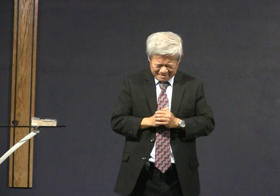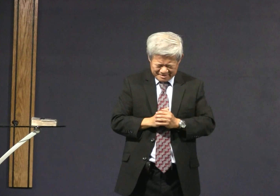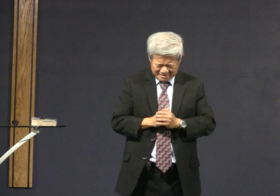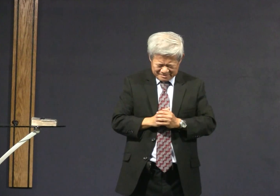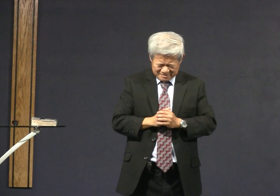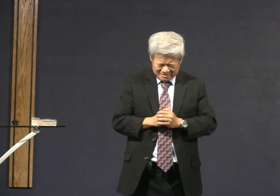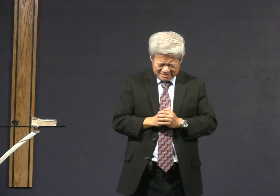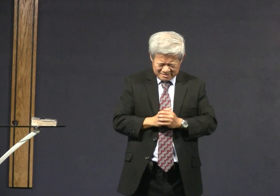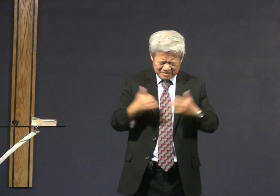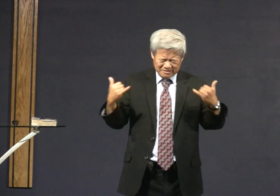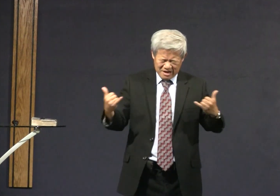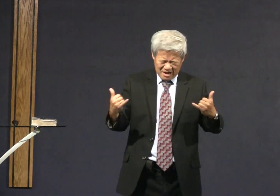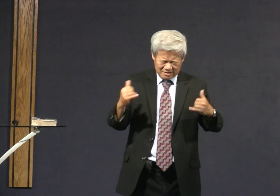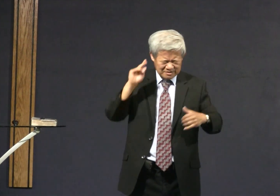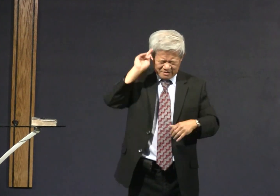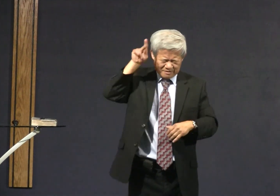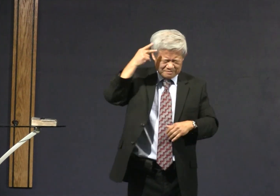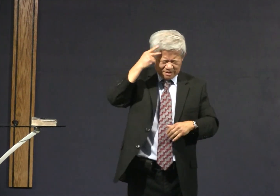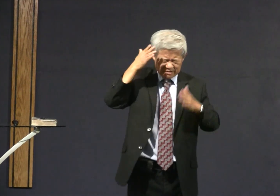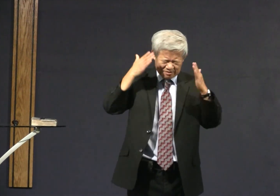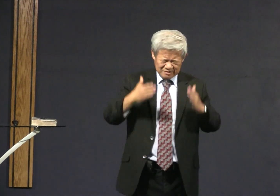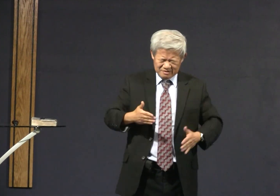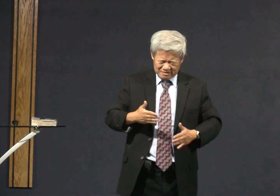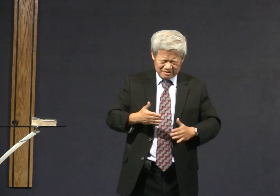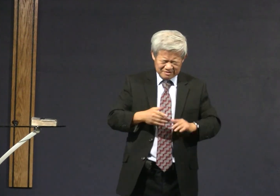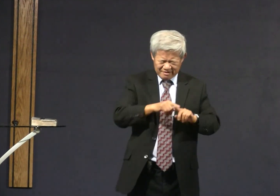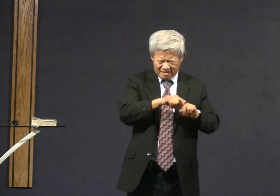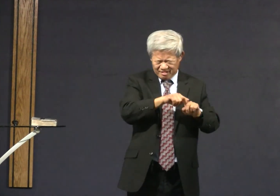But Satan and all his works will be destroyed.